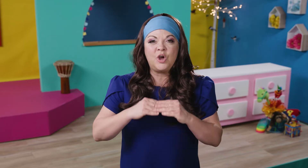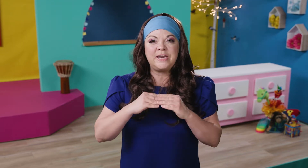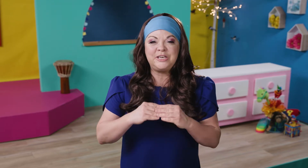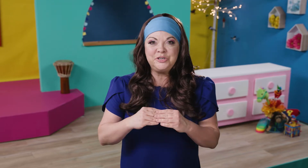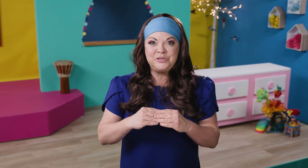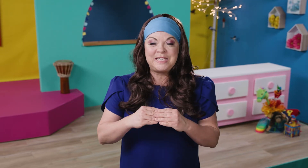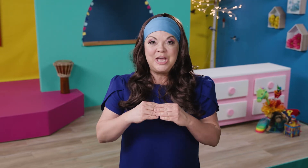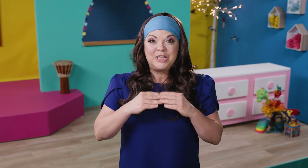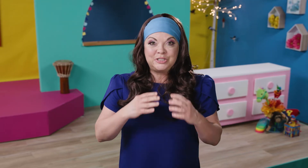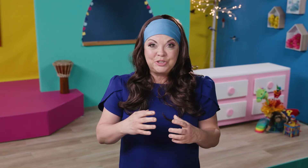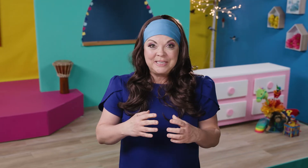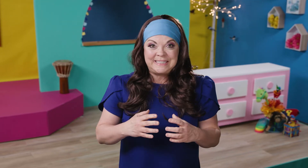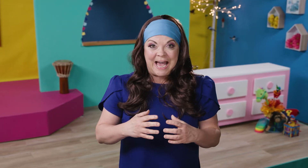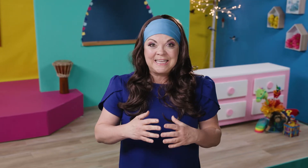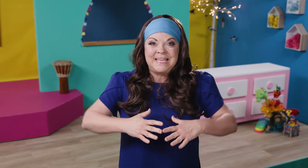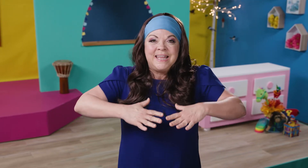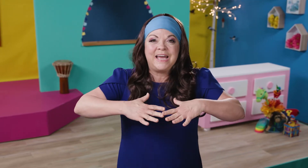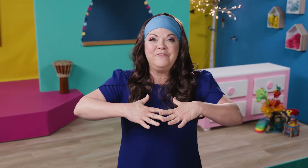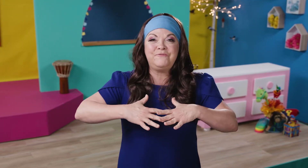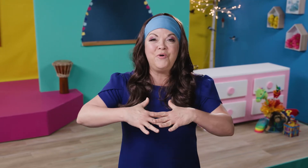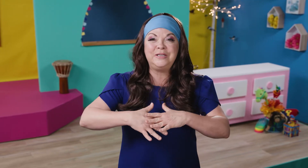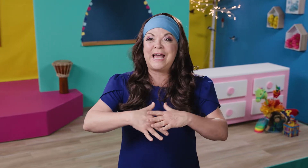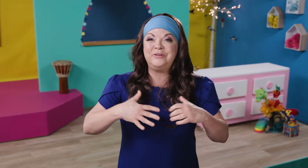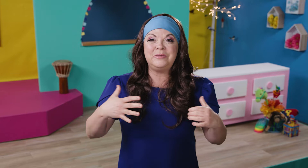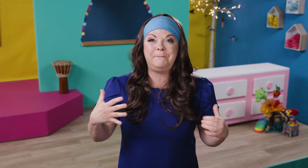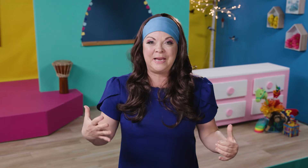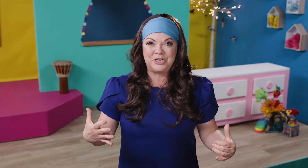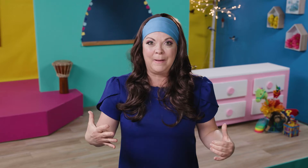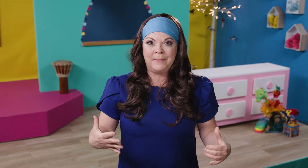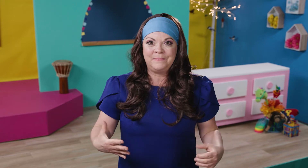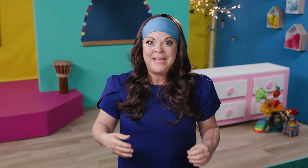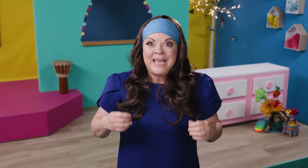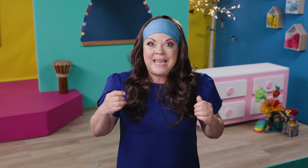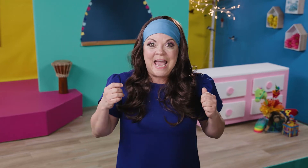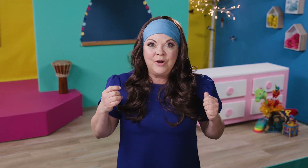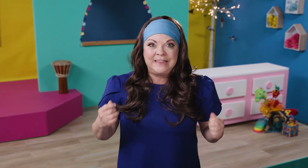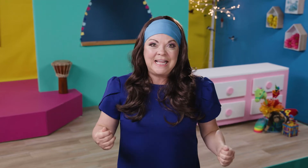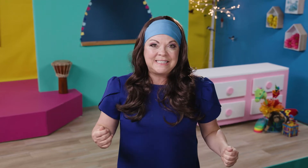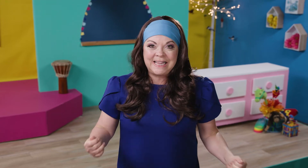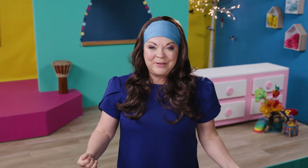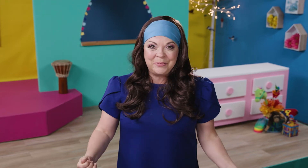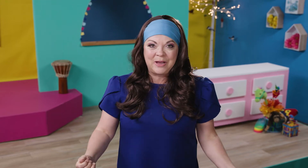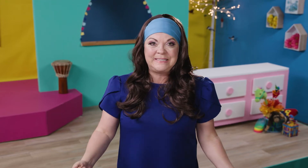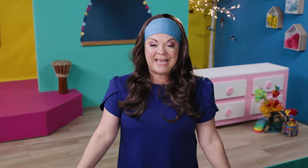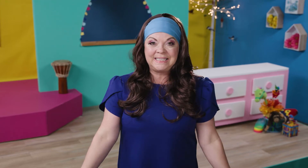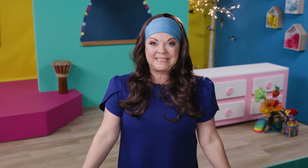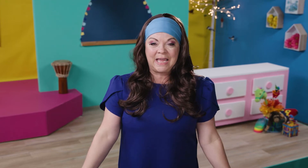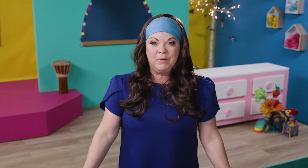on introducing the circus acts that unfold under the big top. In our Let's Clown Around dance game,